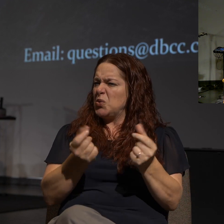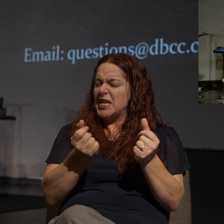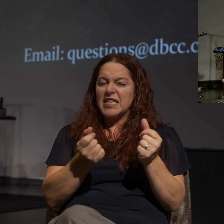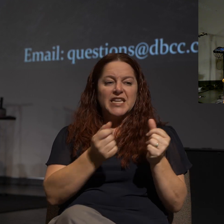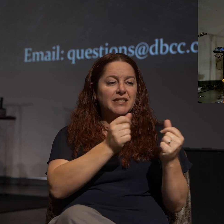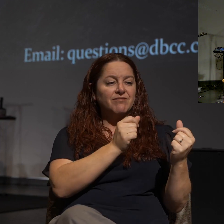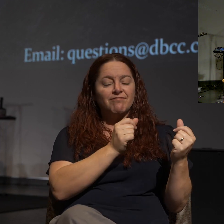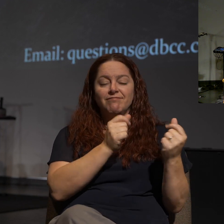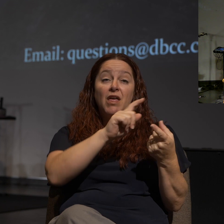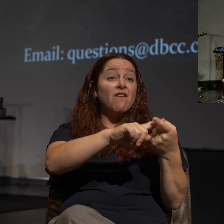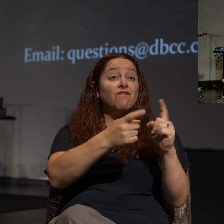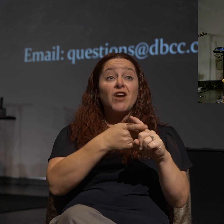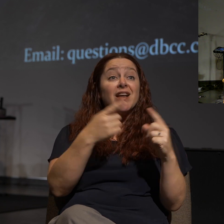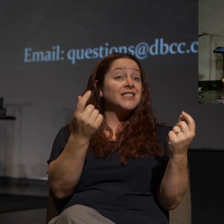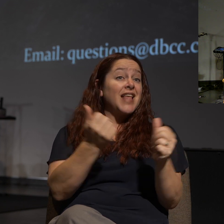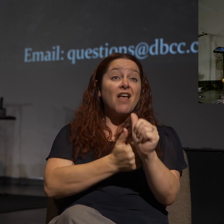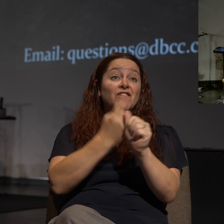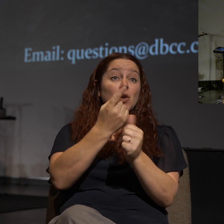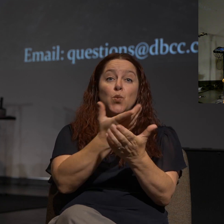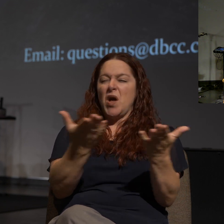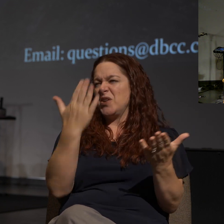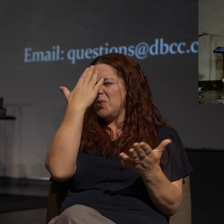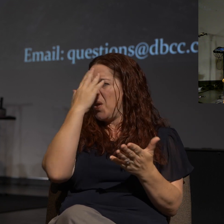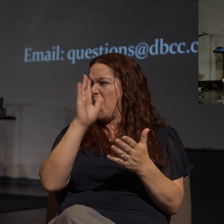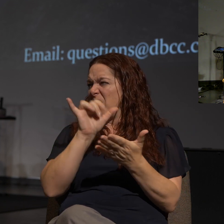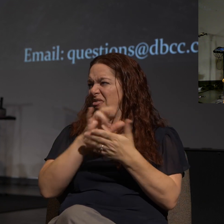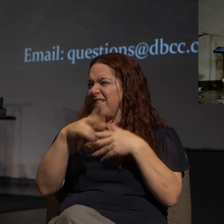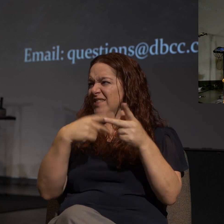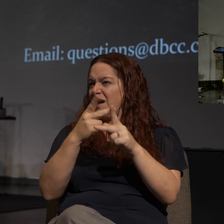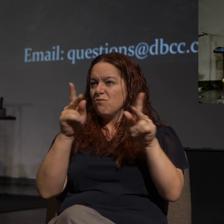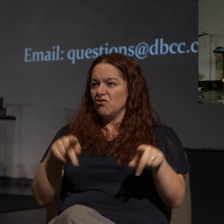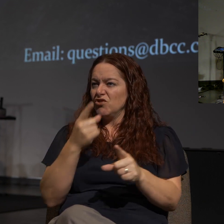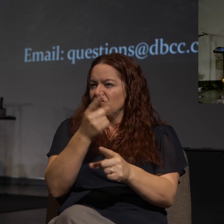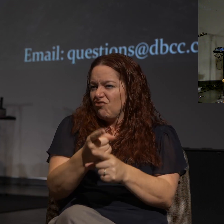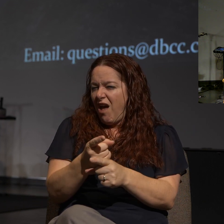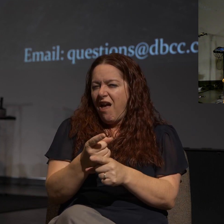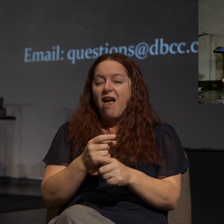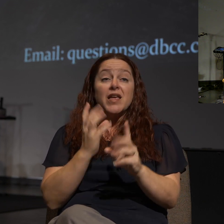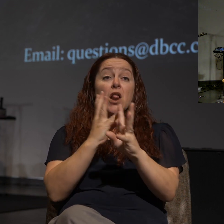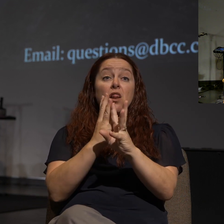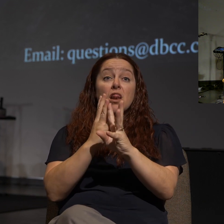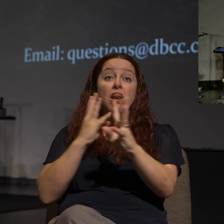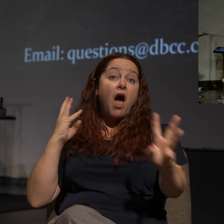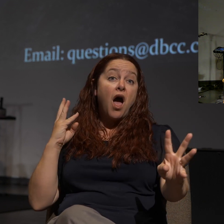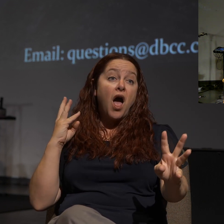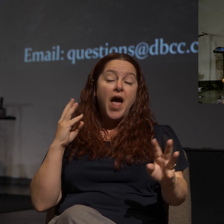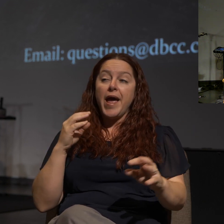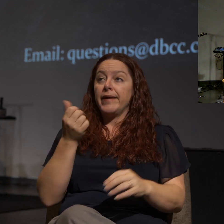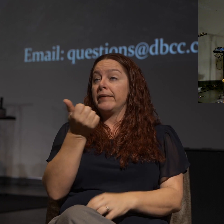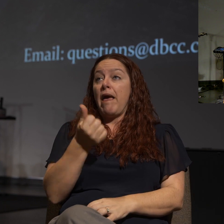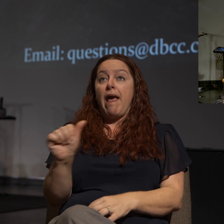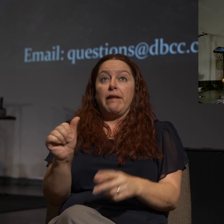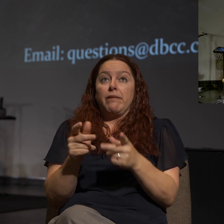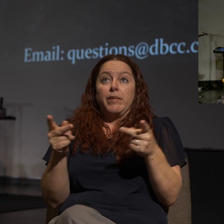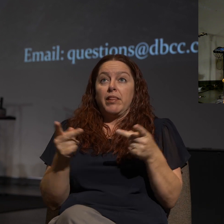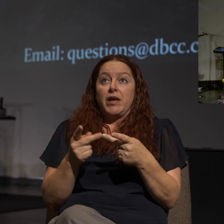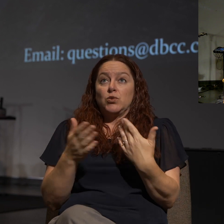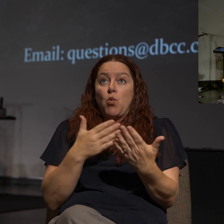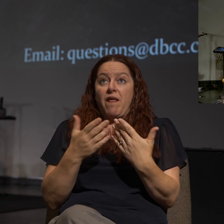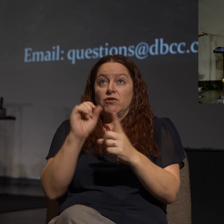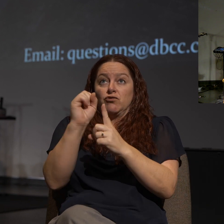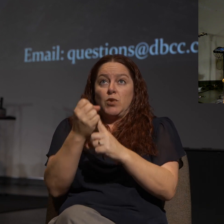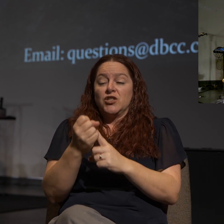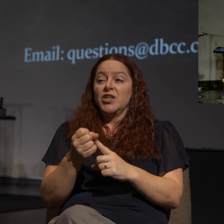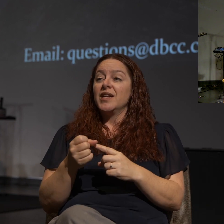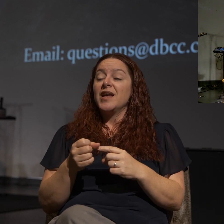friend to everyone. We all know these kinds of folks, right, where you can be in a line anywhere at any occasion and they're